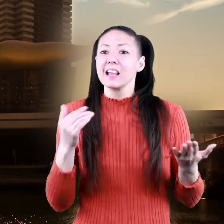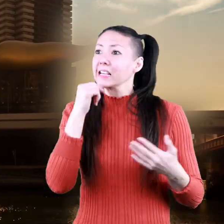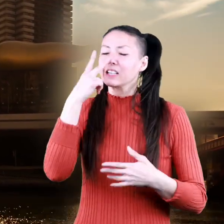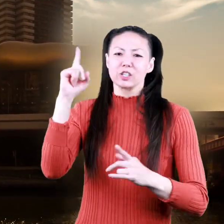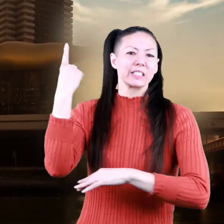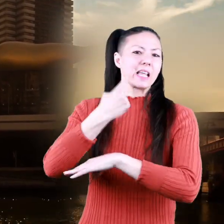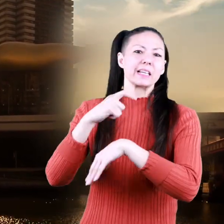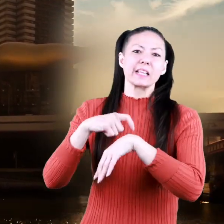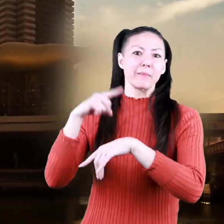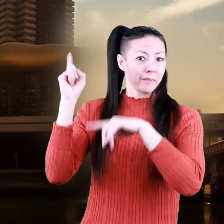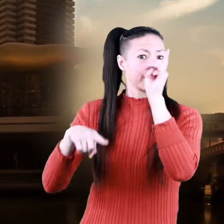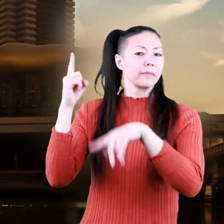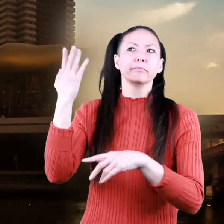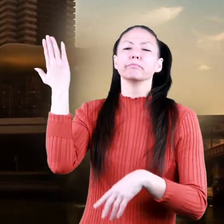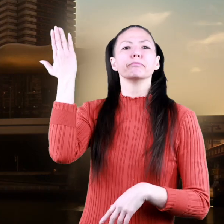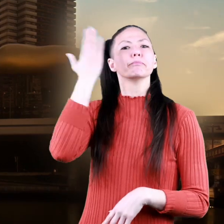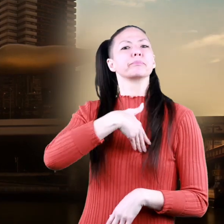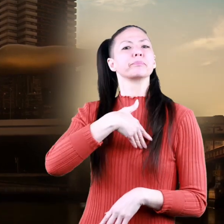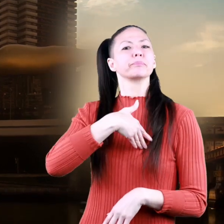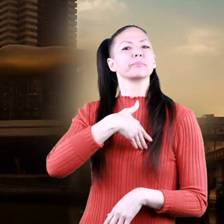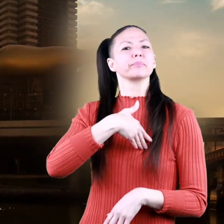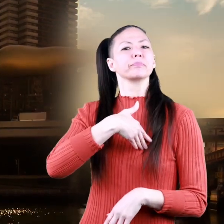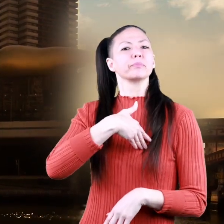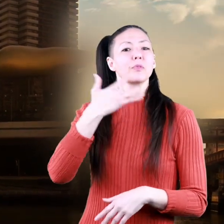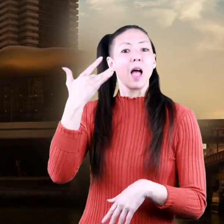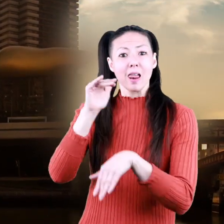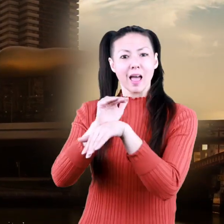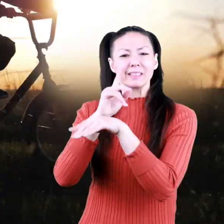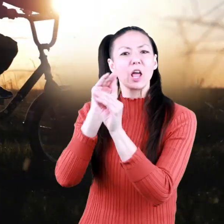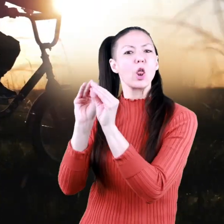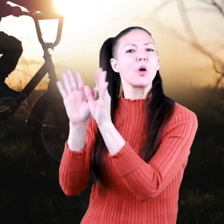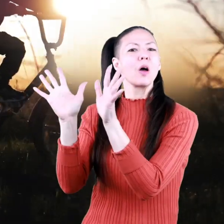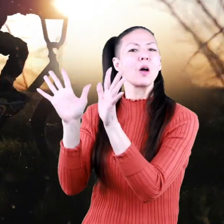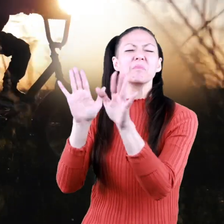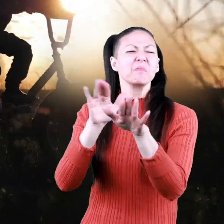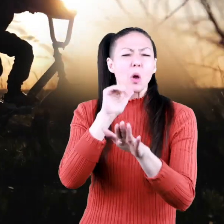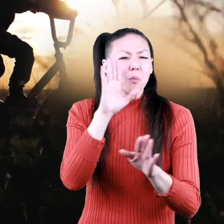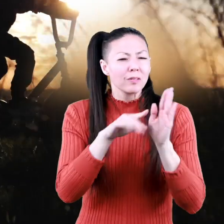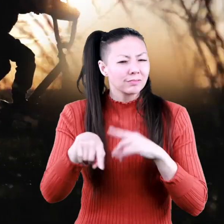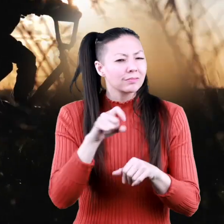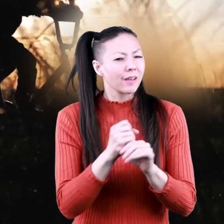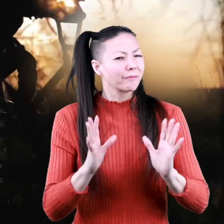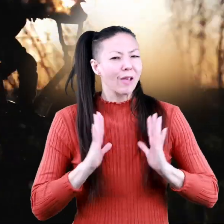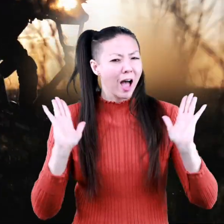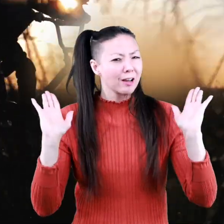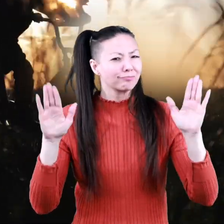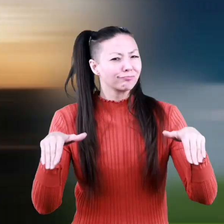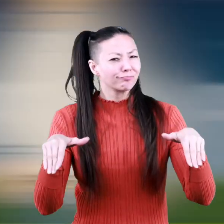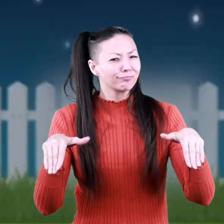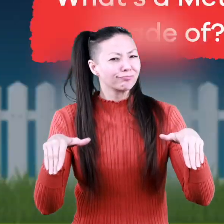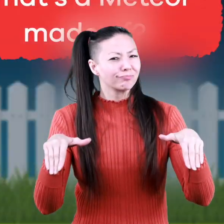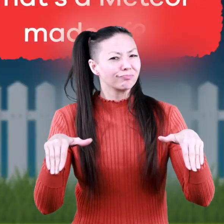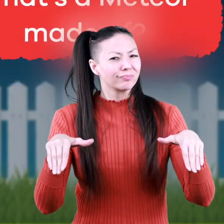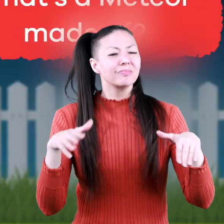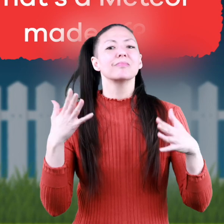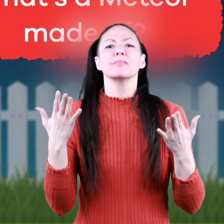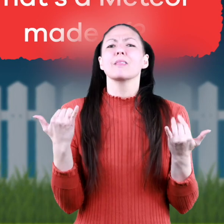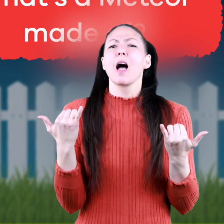daytime when it's light outside and hard to see their glow. So don't worry. You're safe. What's a meteor made